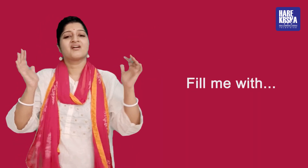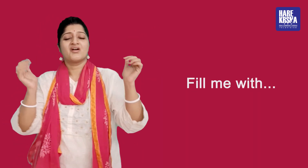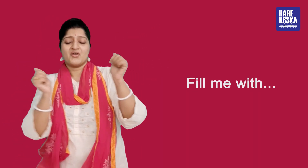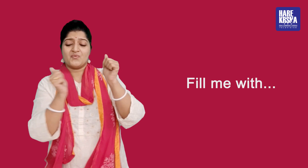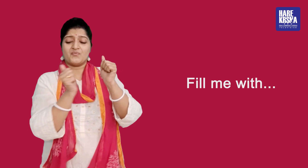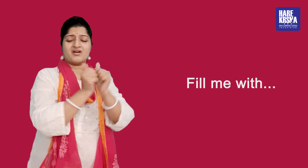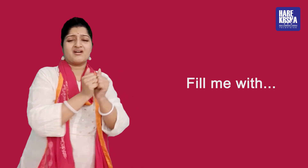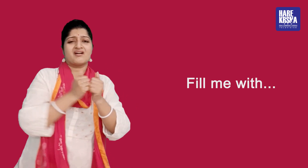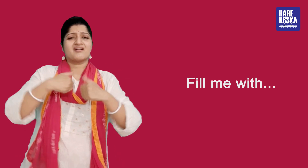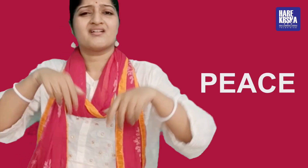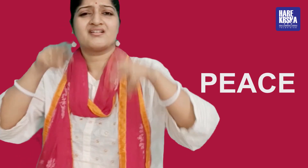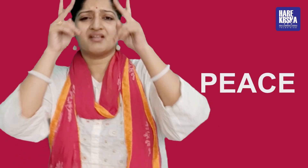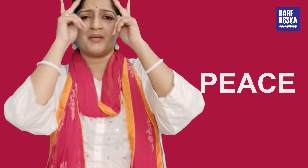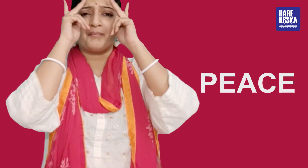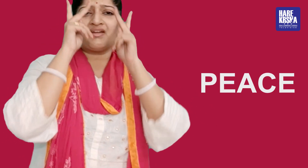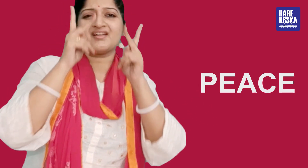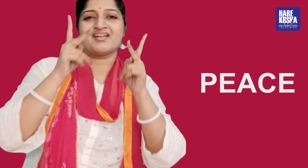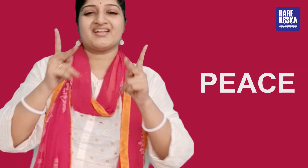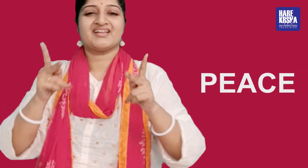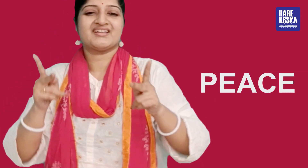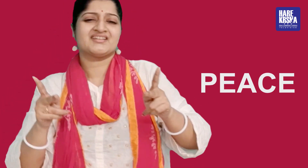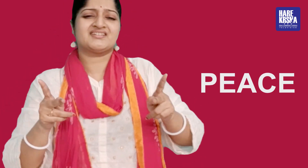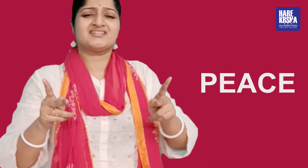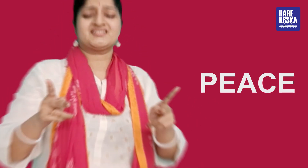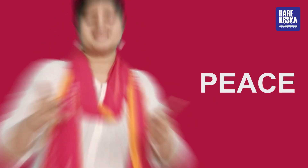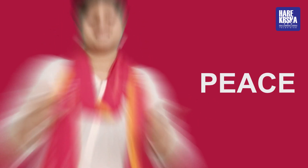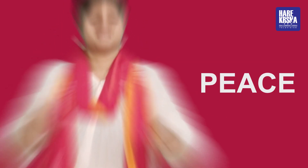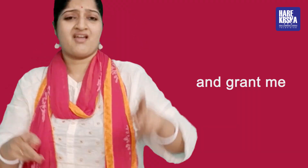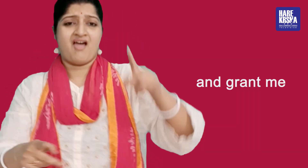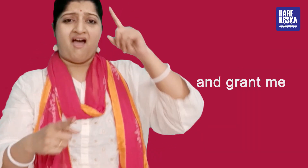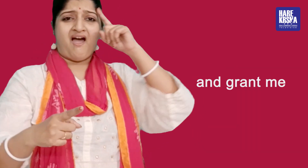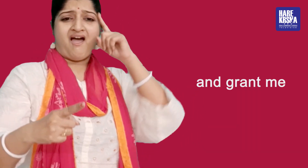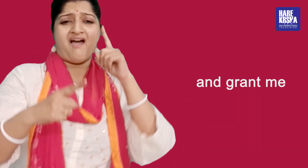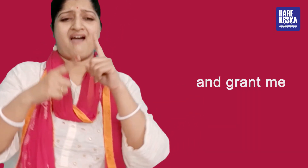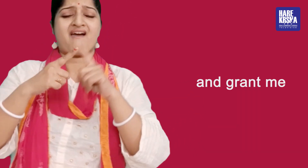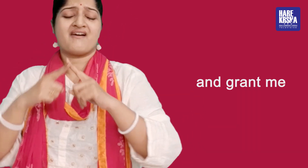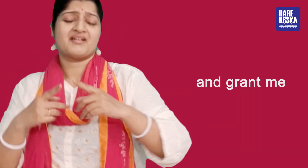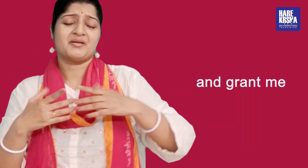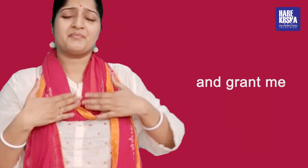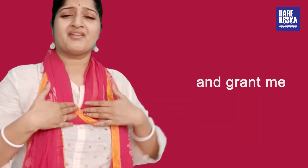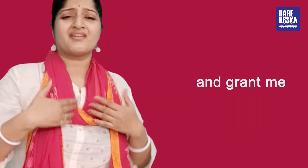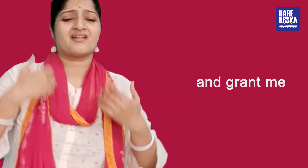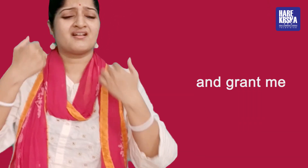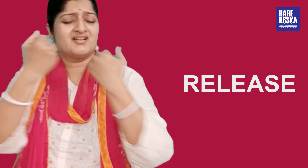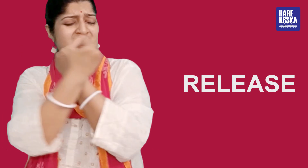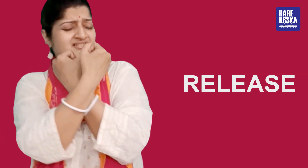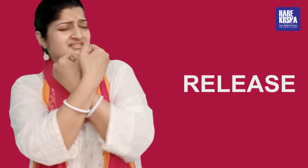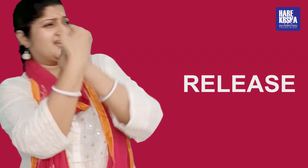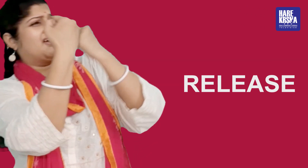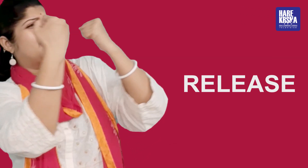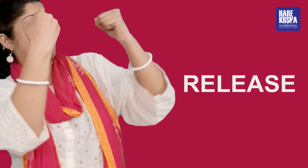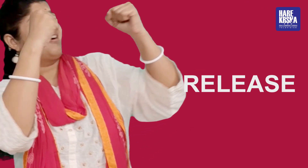peace and grant me release